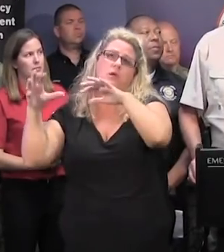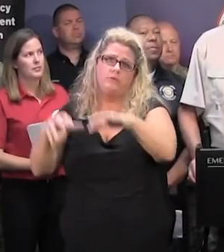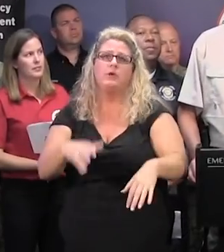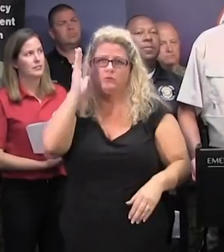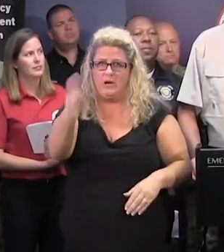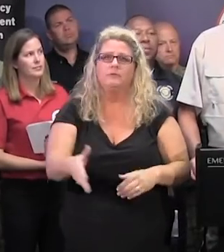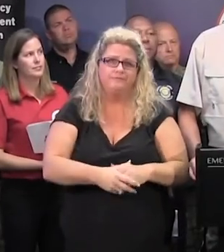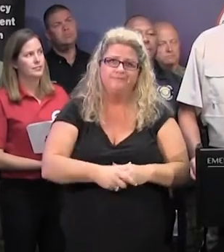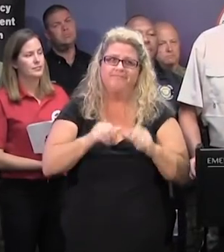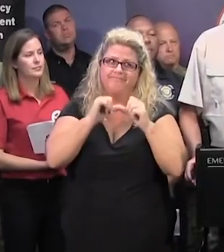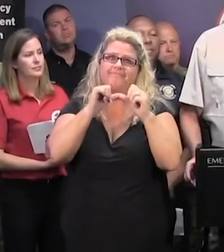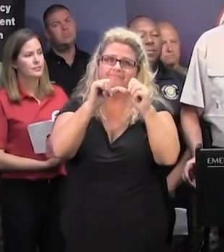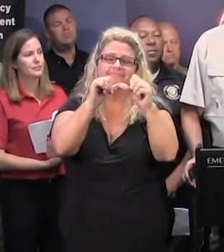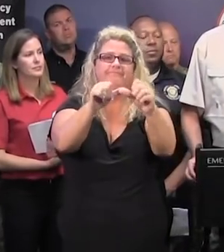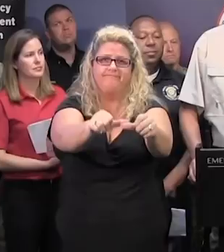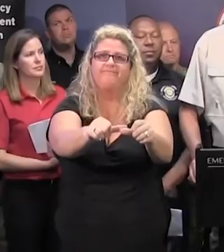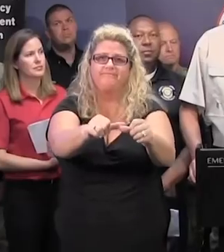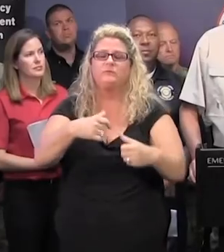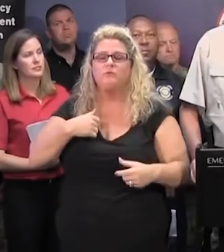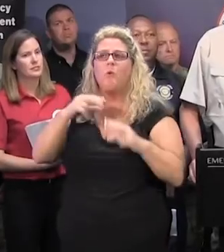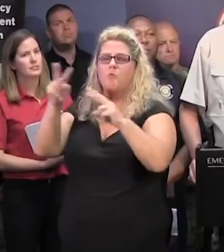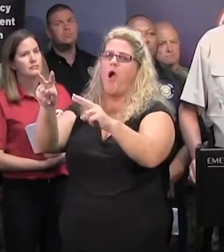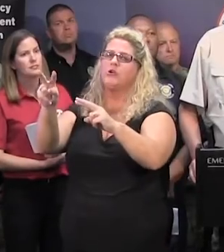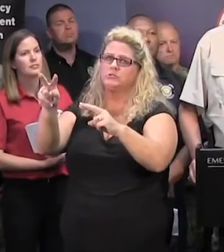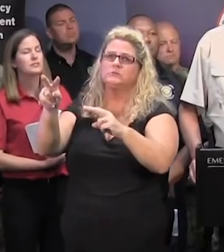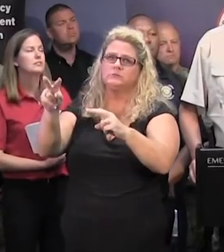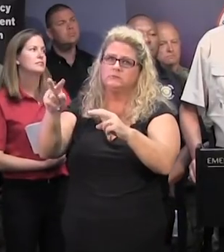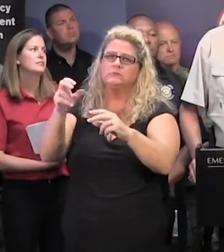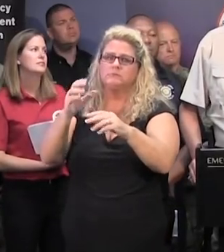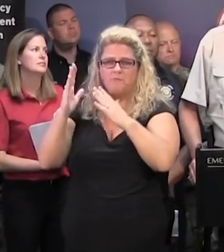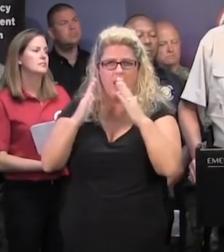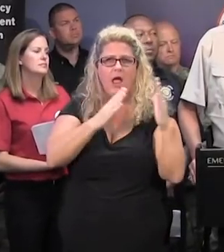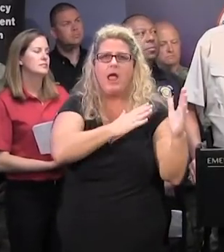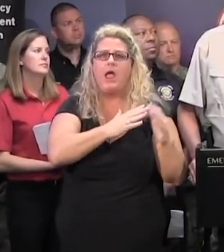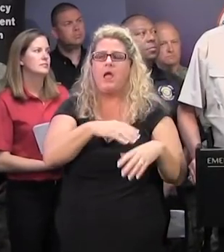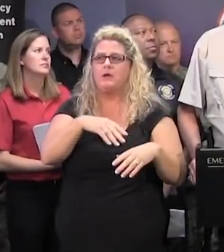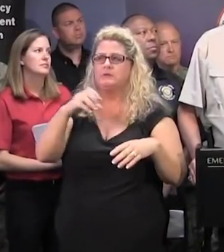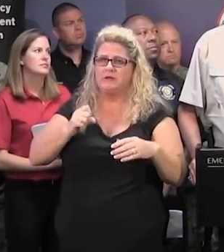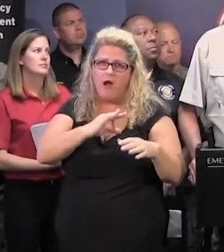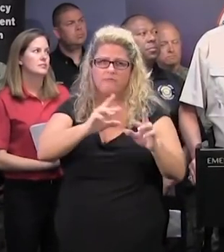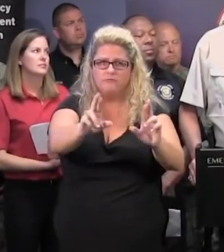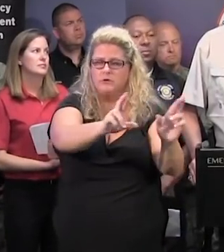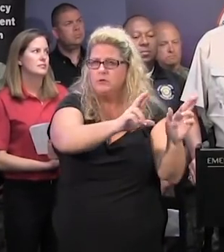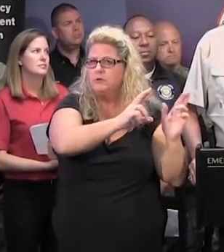rain event for South Carolina. So we're monitoring that now, making plans, have personnel in position.